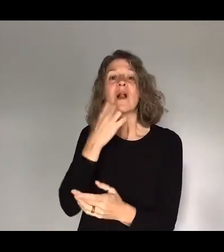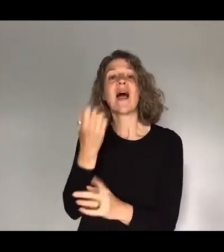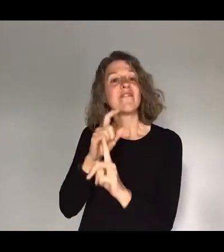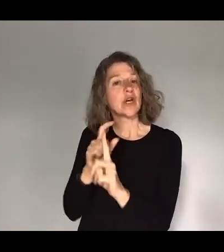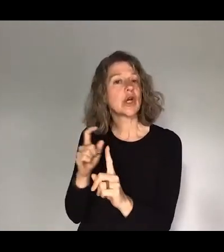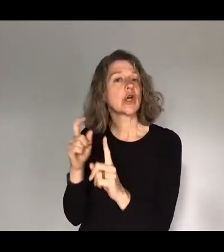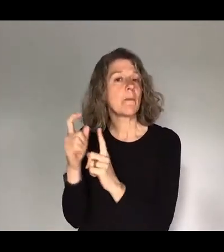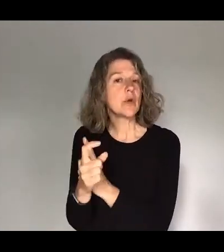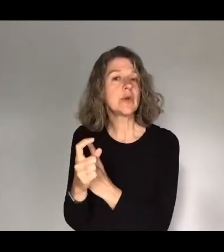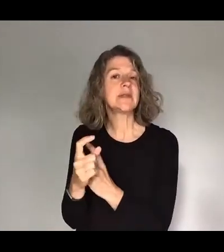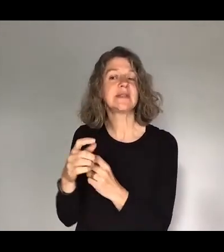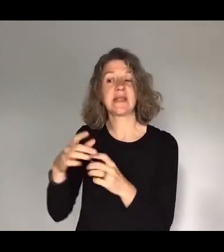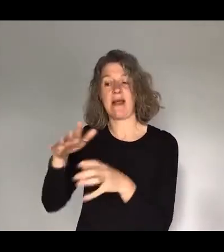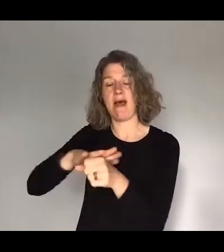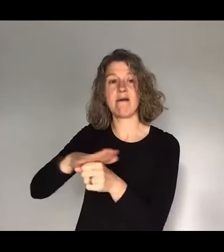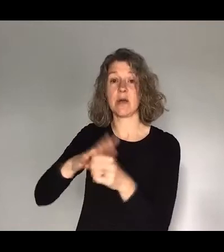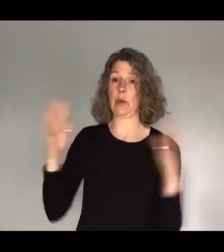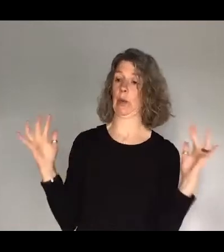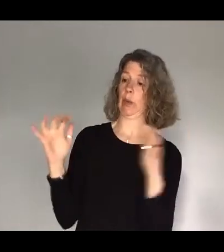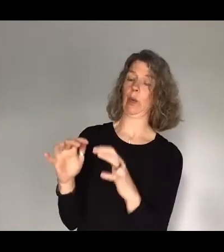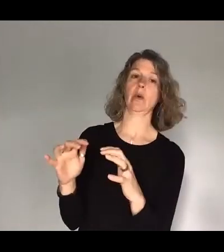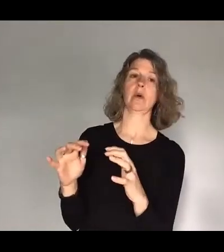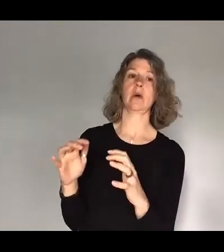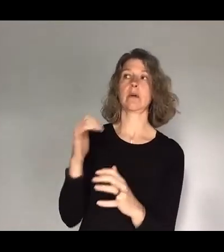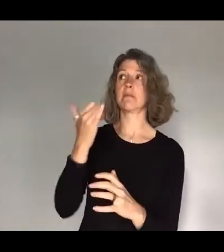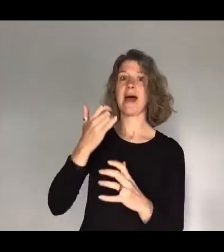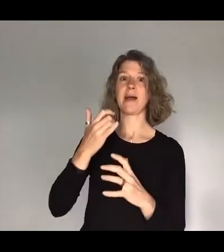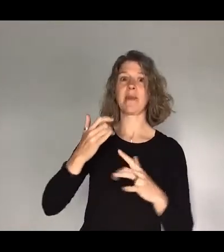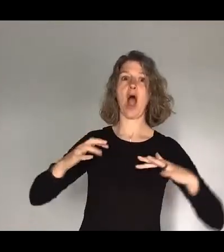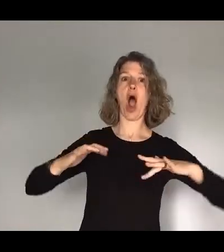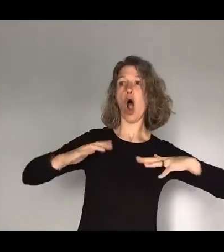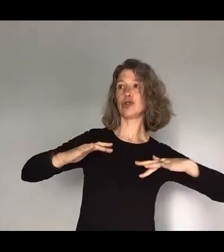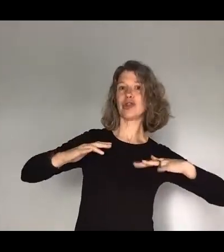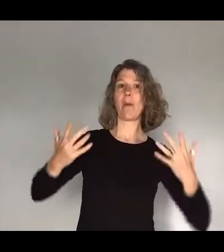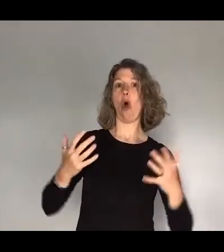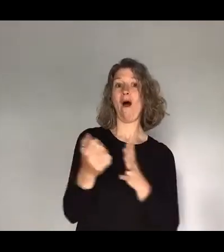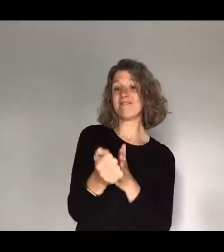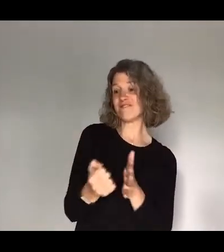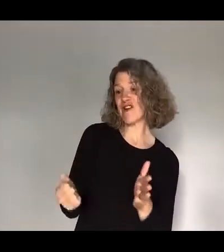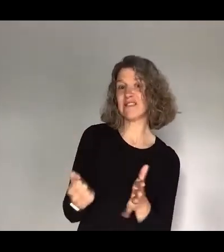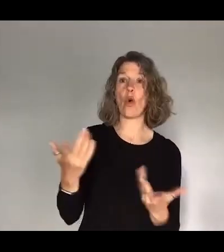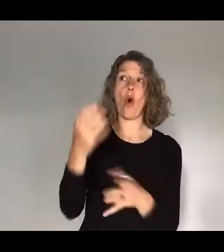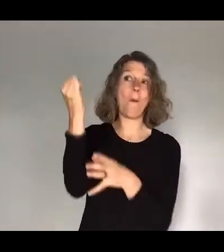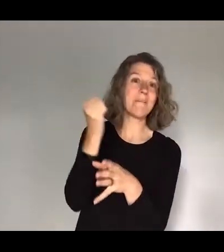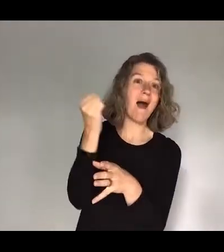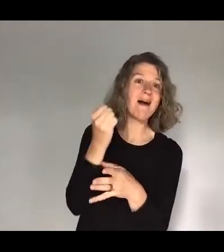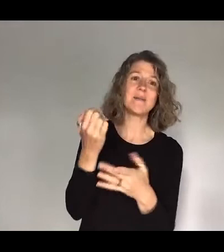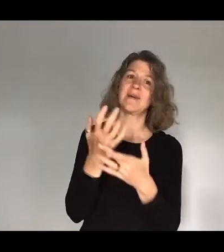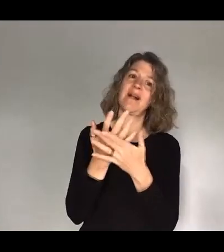village, where we'll gather. I mean, there might even be a hot tub, or a fridge, or a bar, and some lots of sofas, and just a